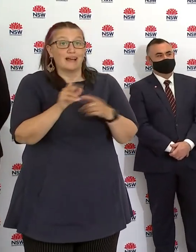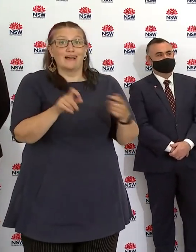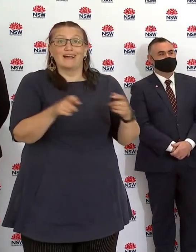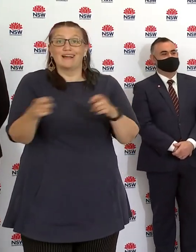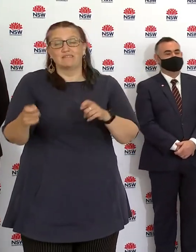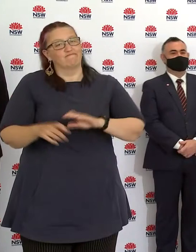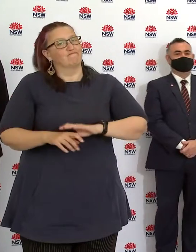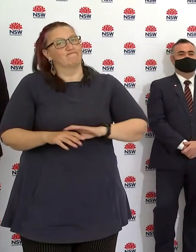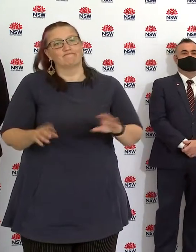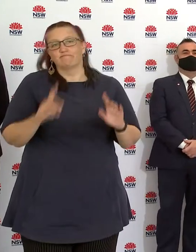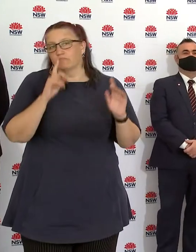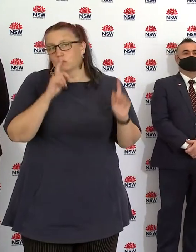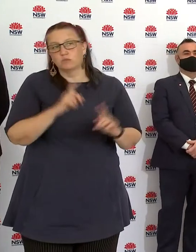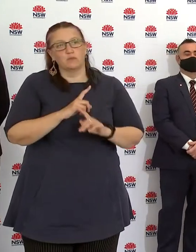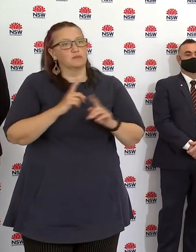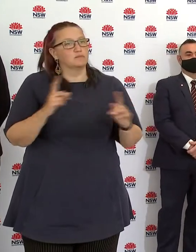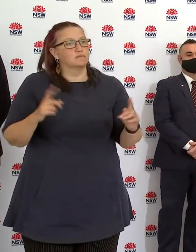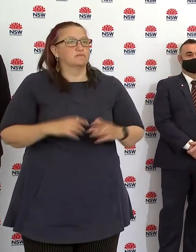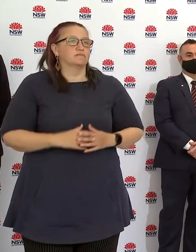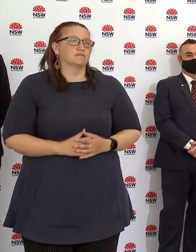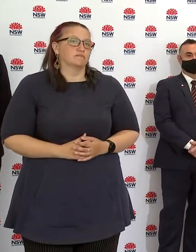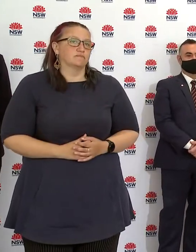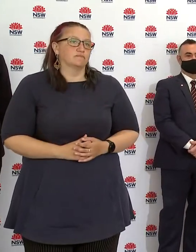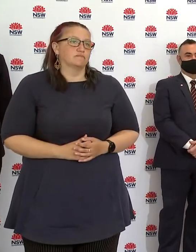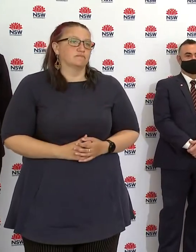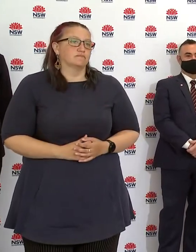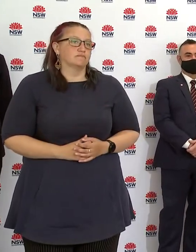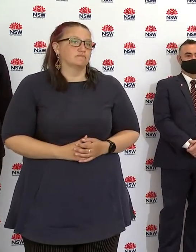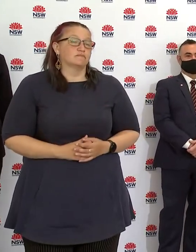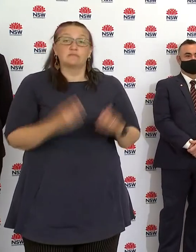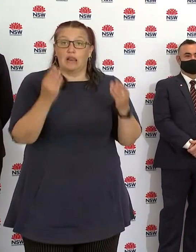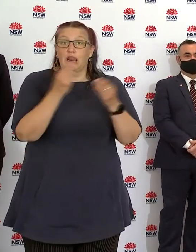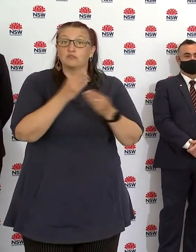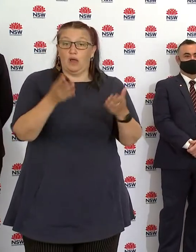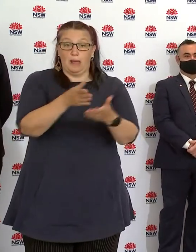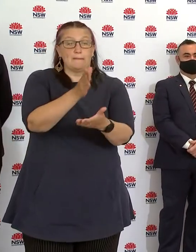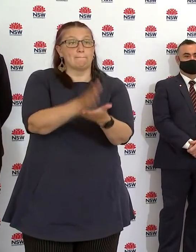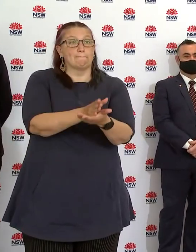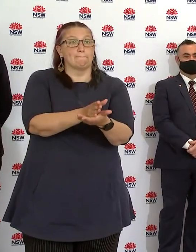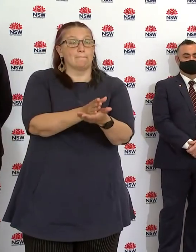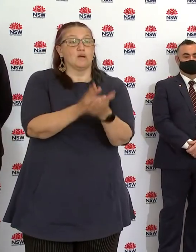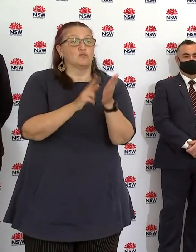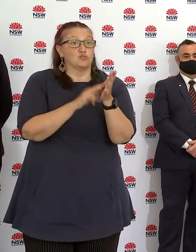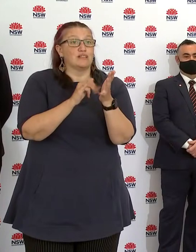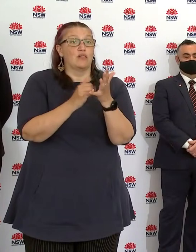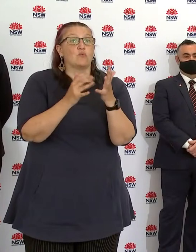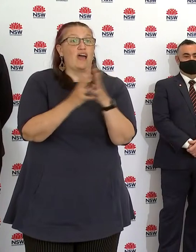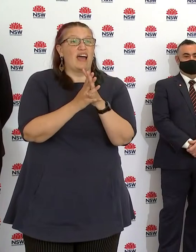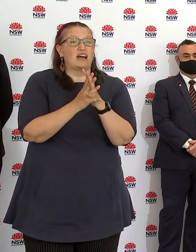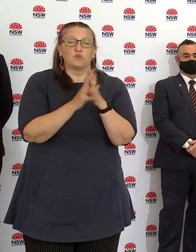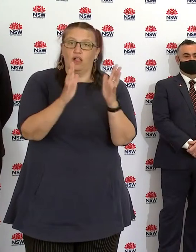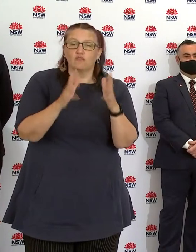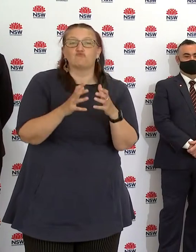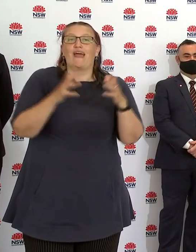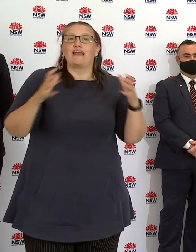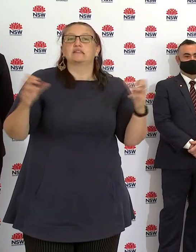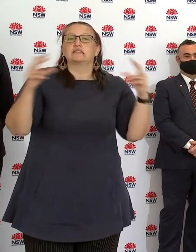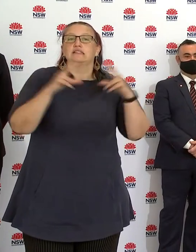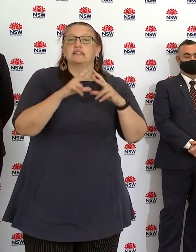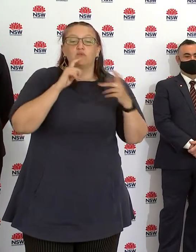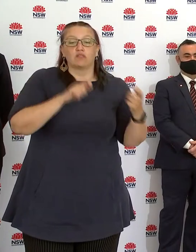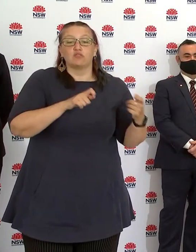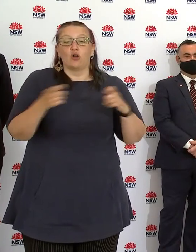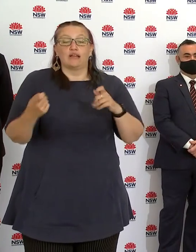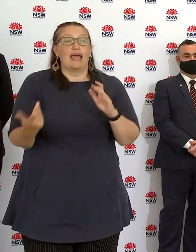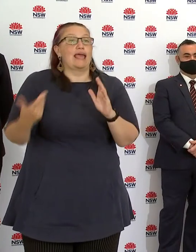are today. For that reason, I will be announcing now that New South Wales will be, or Greater Sydney, will be in lockdown for a